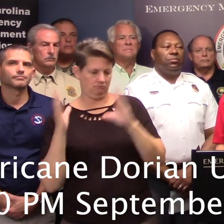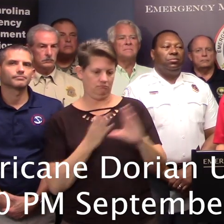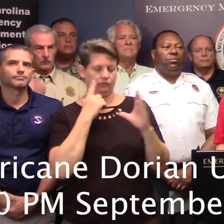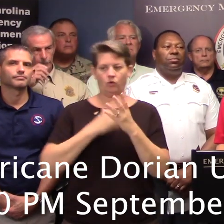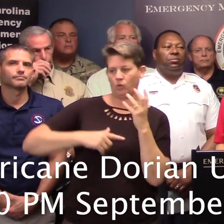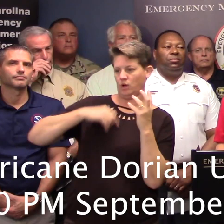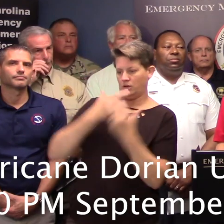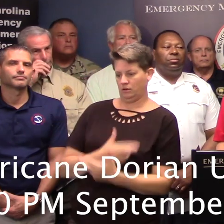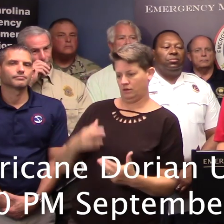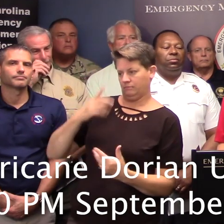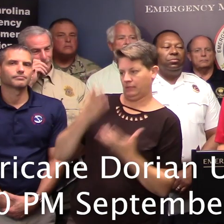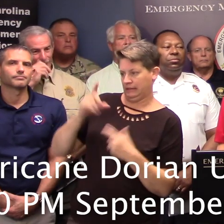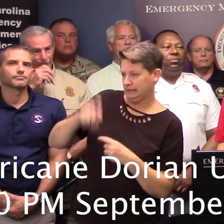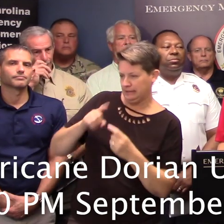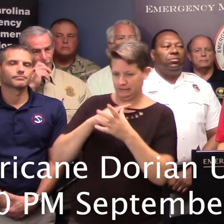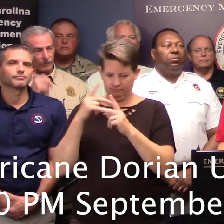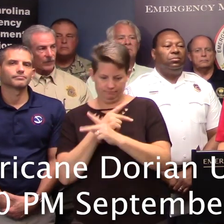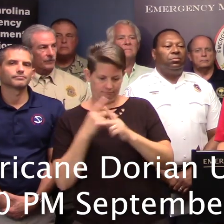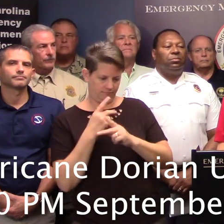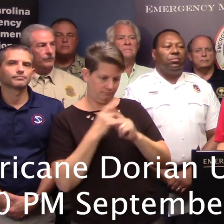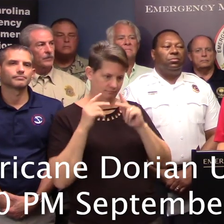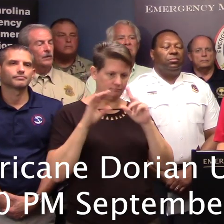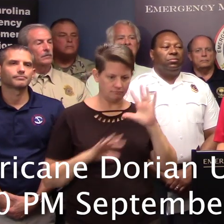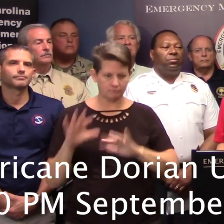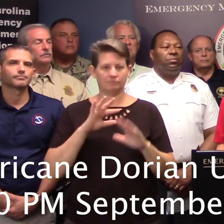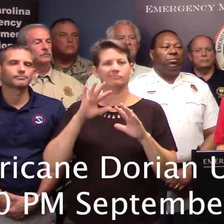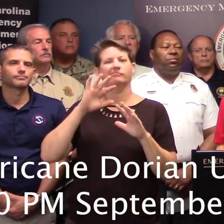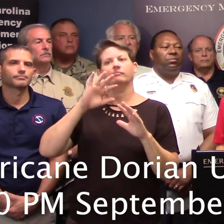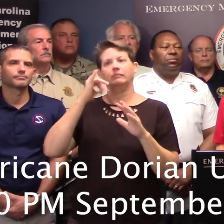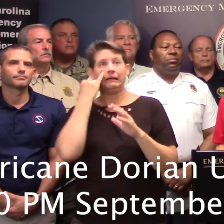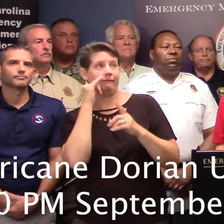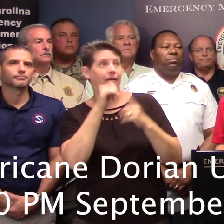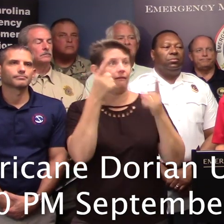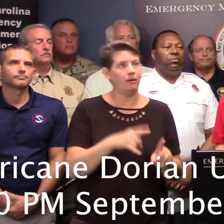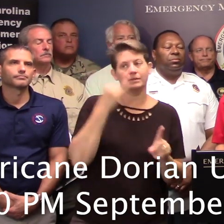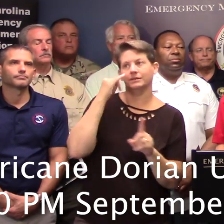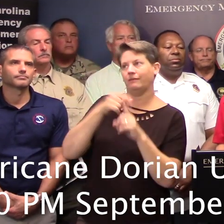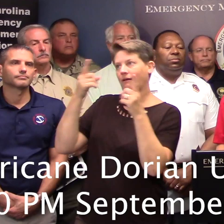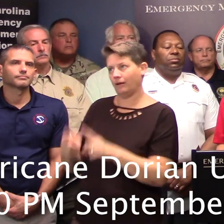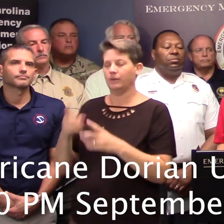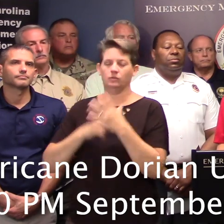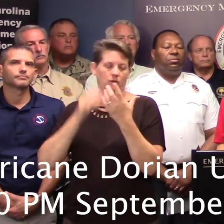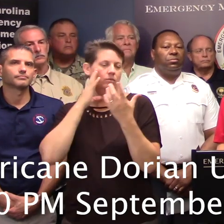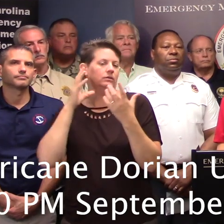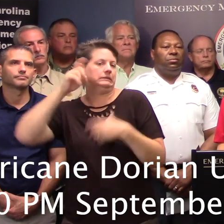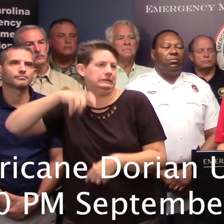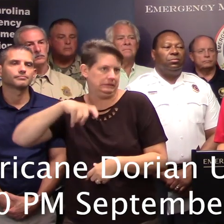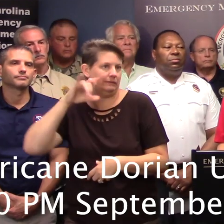resources those might be and what we'll need given different scenarios of the way this storm has been tracking.